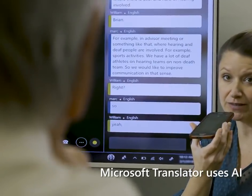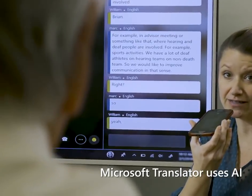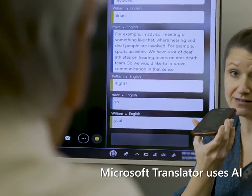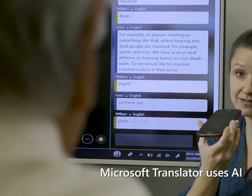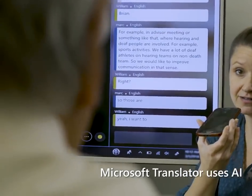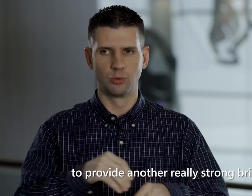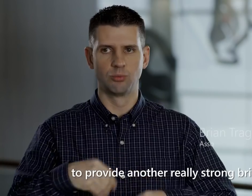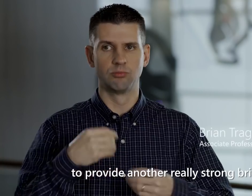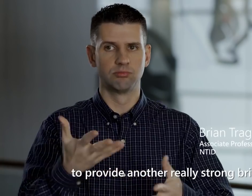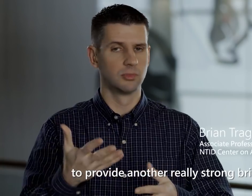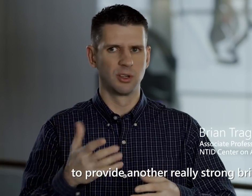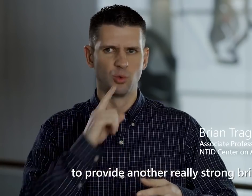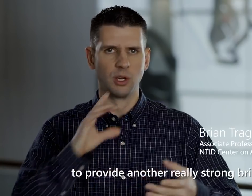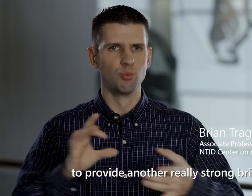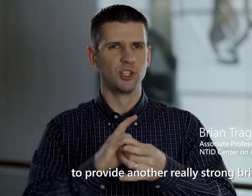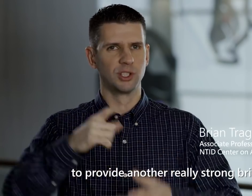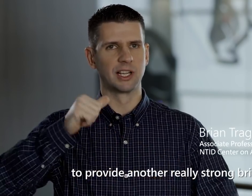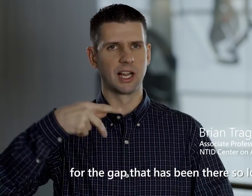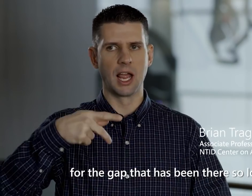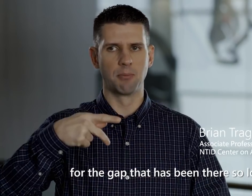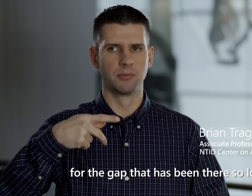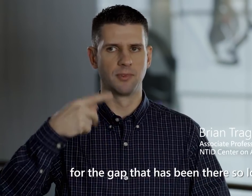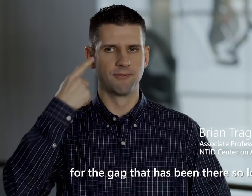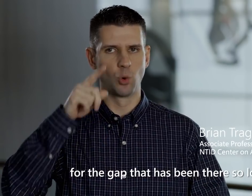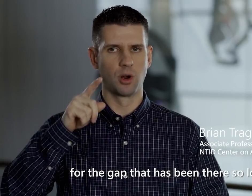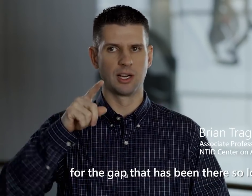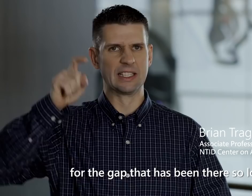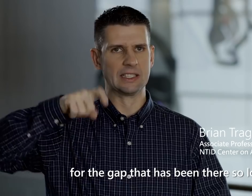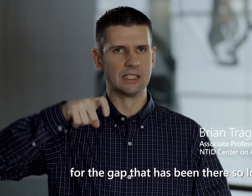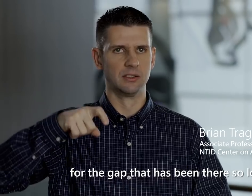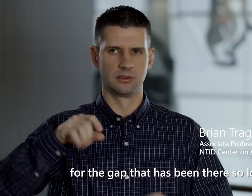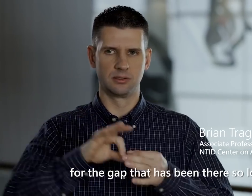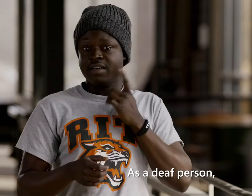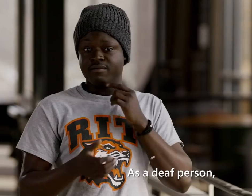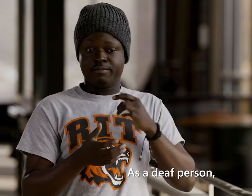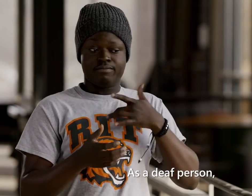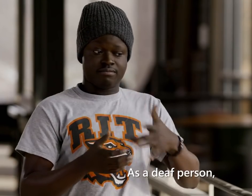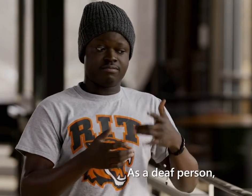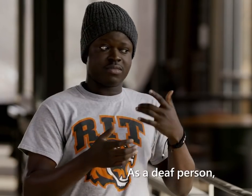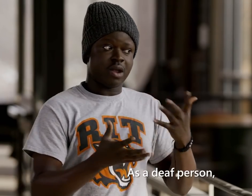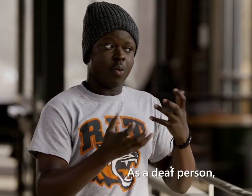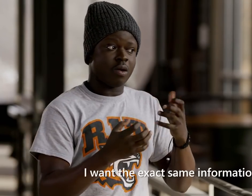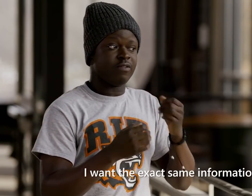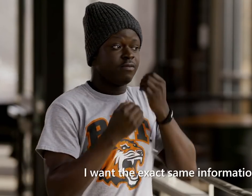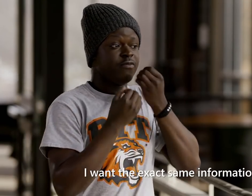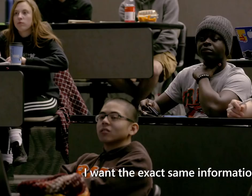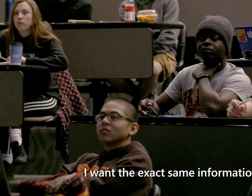uses AI to provide another really strong bridge for the gap that has been there so long. As a deaf person, I want the exact